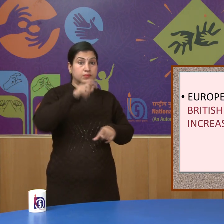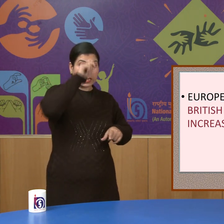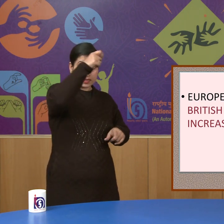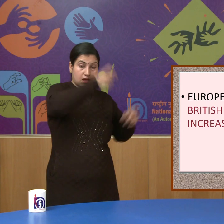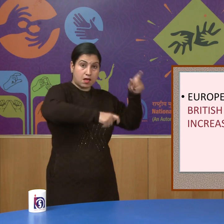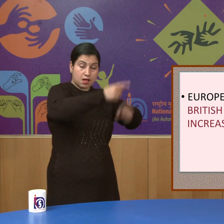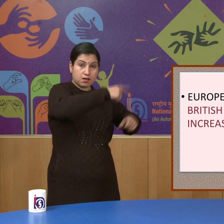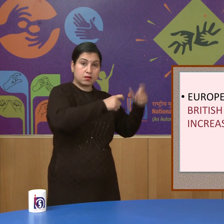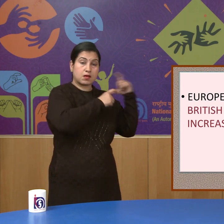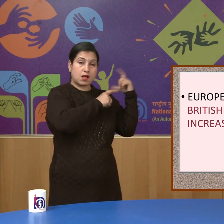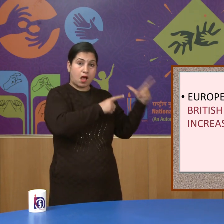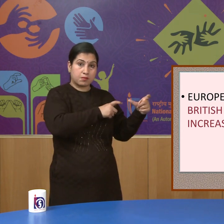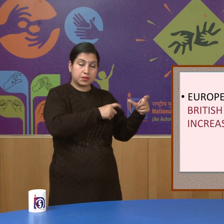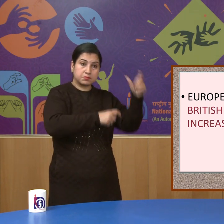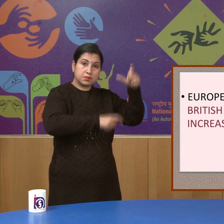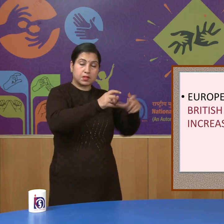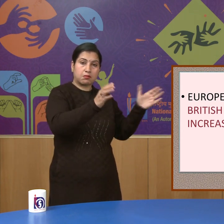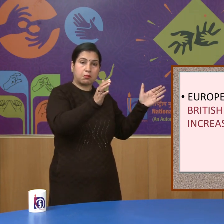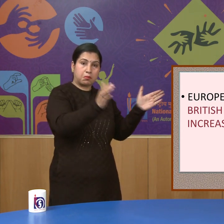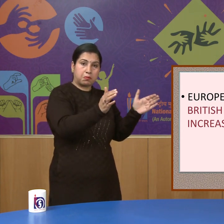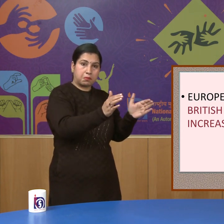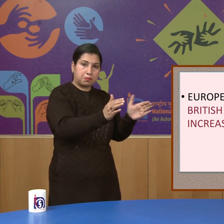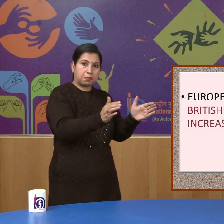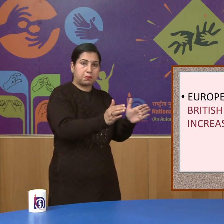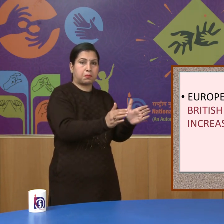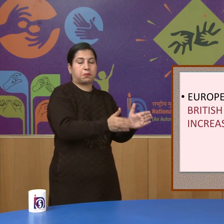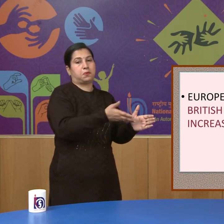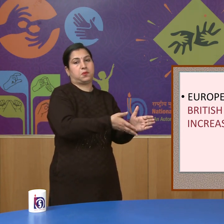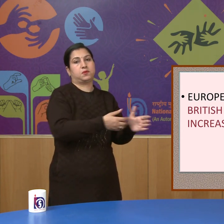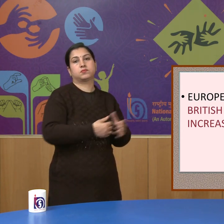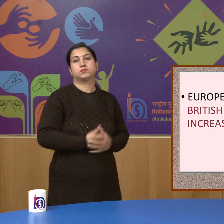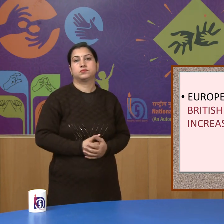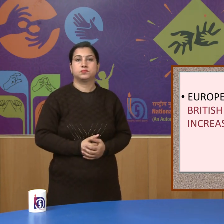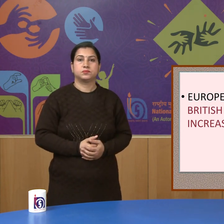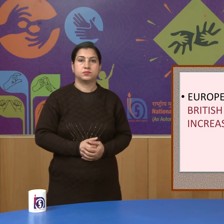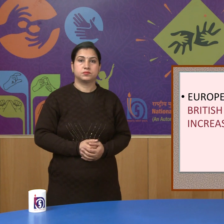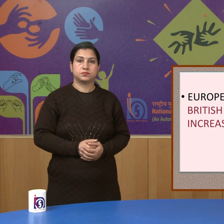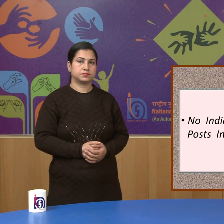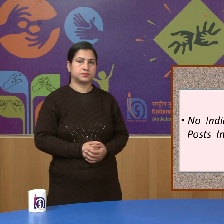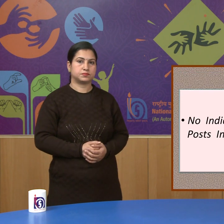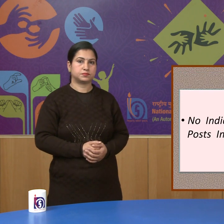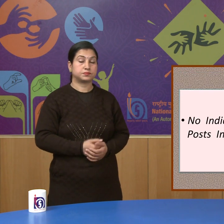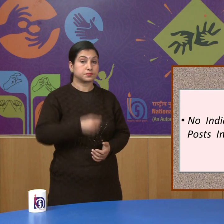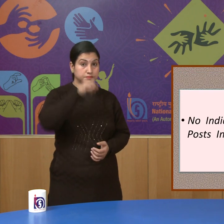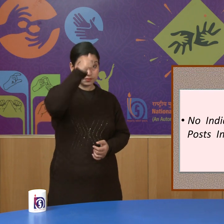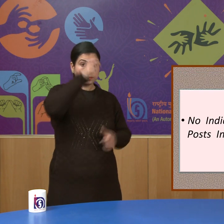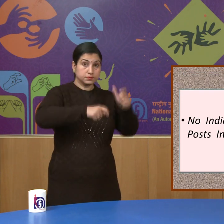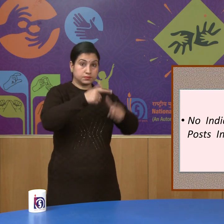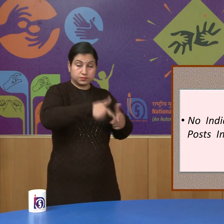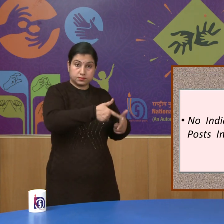Indian soldiers were decreased no Indians was given